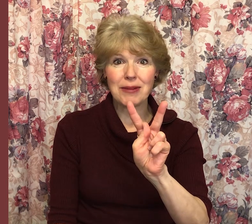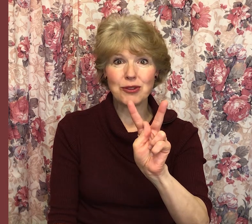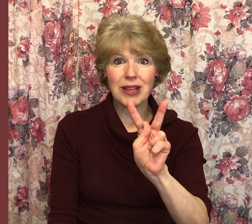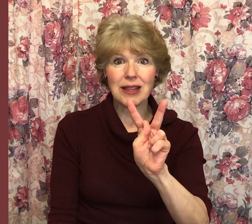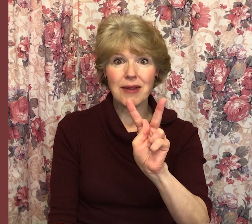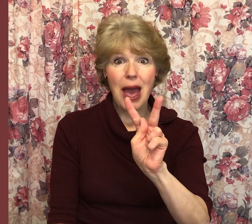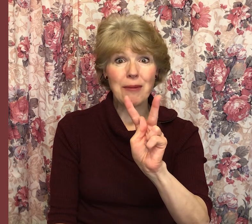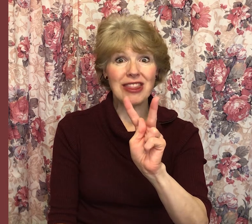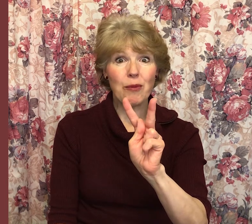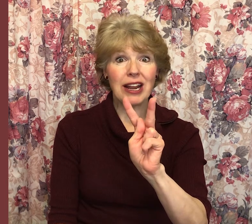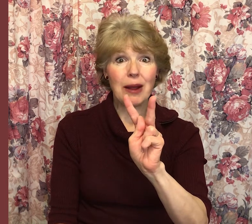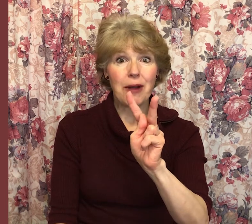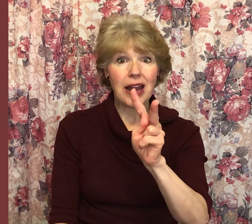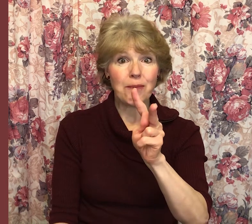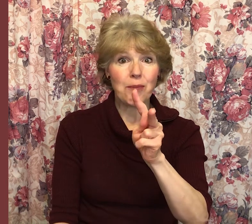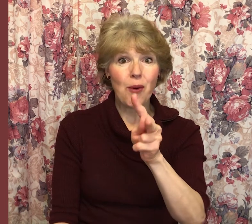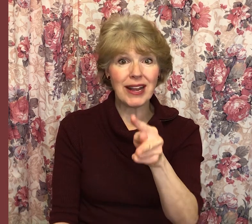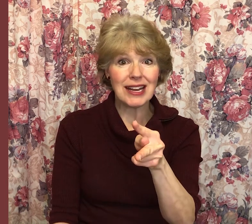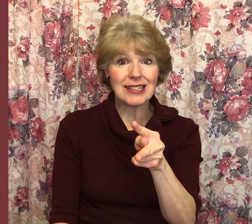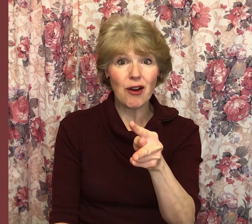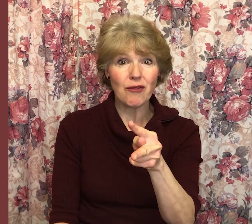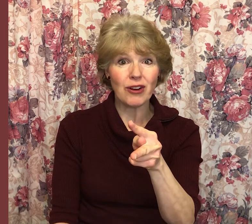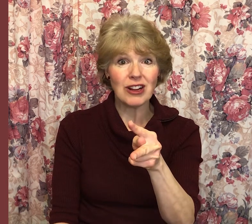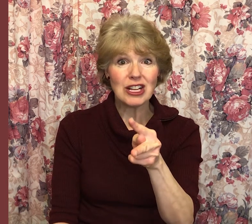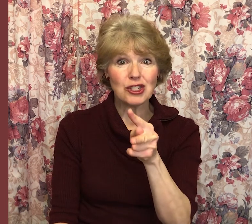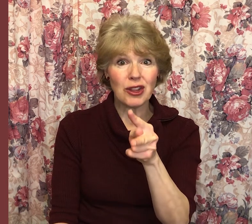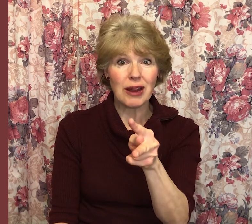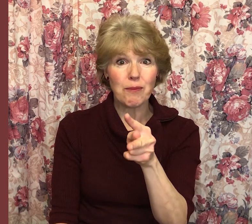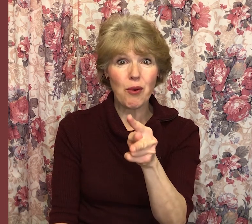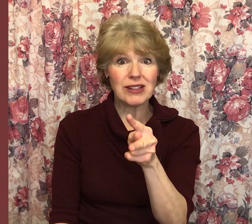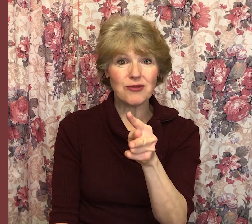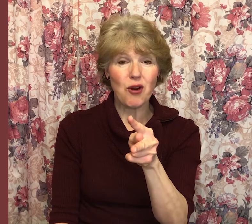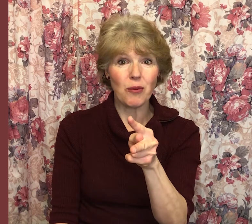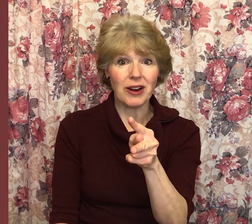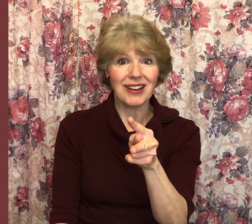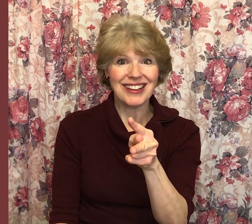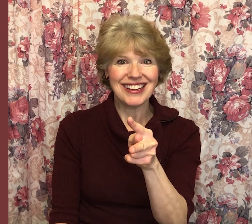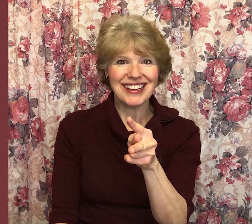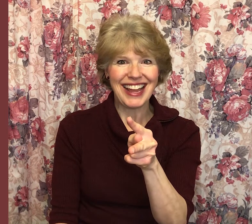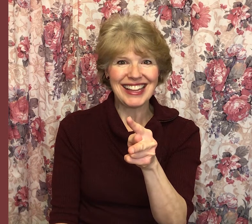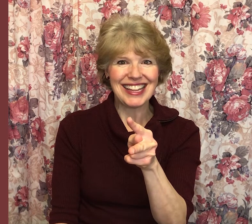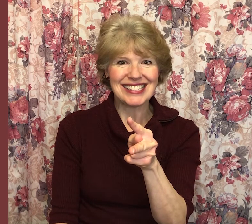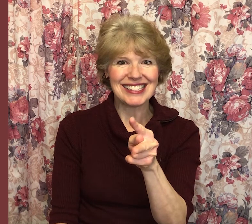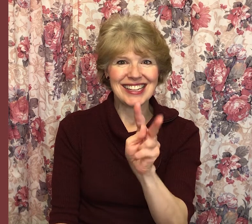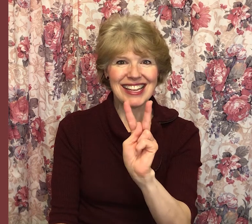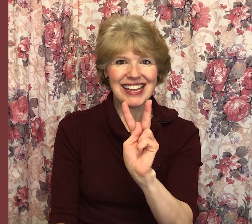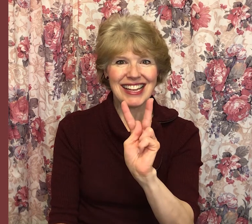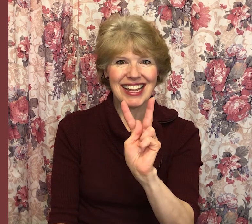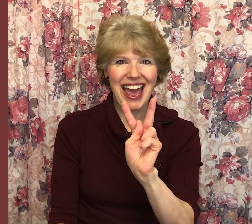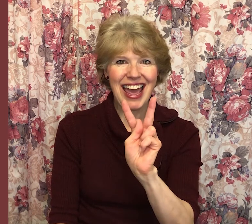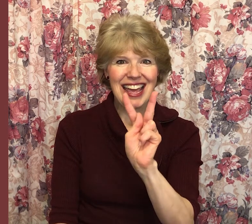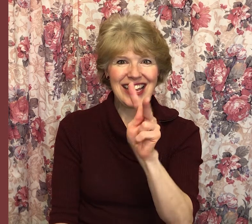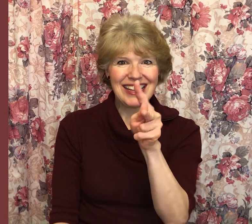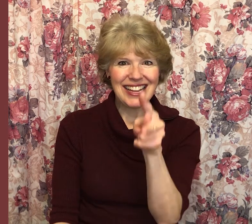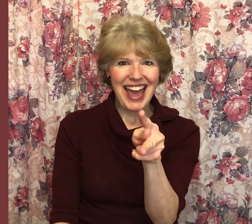between them, but then we're going to kind of point it over so that it points forward like this. K, K.